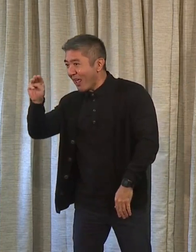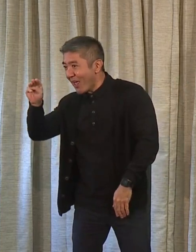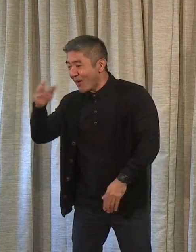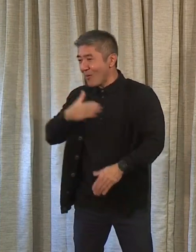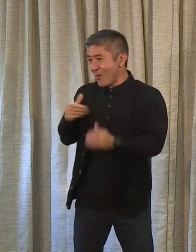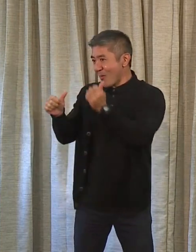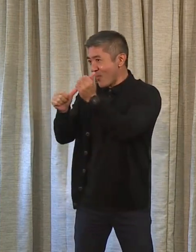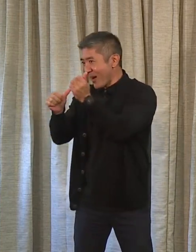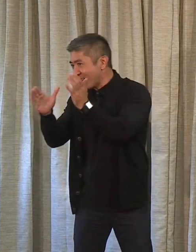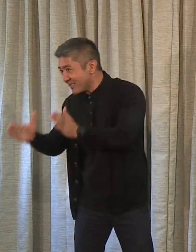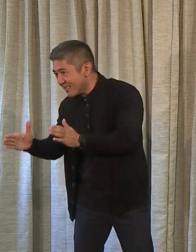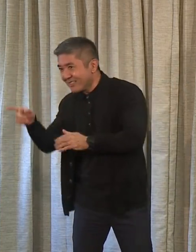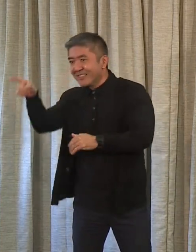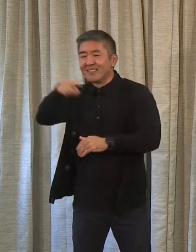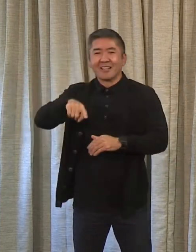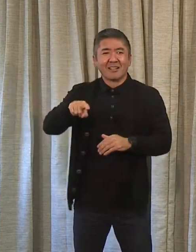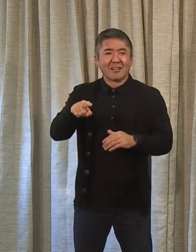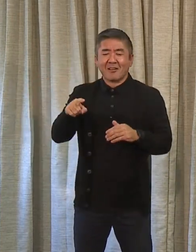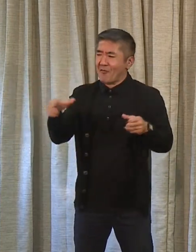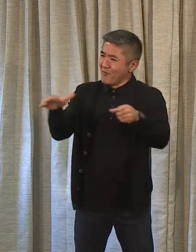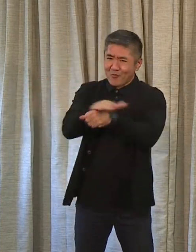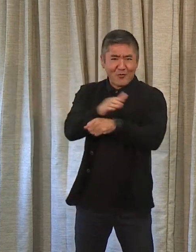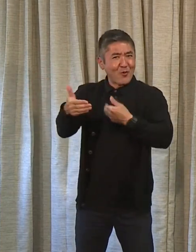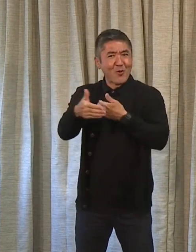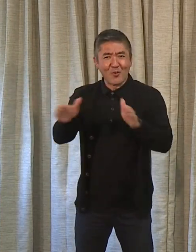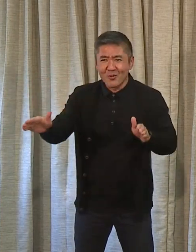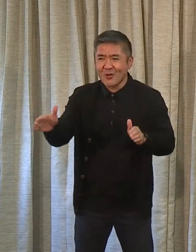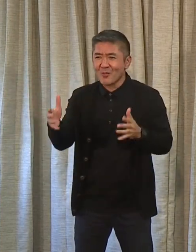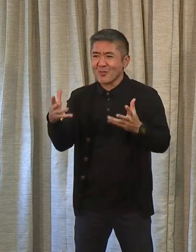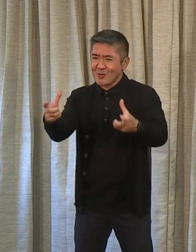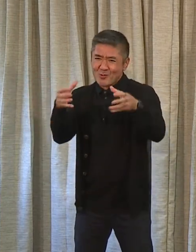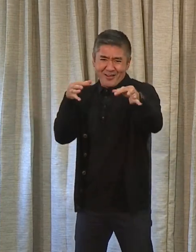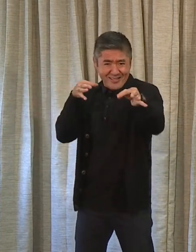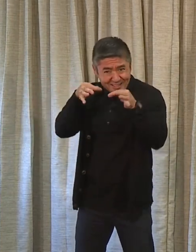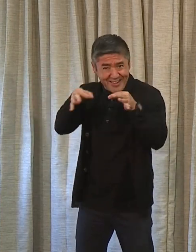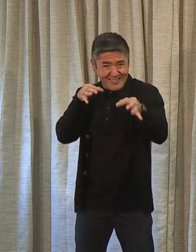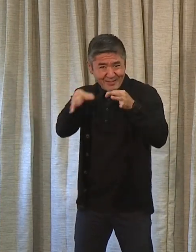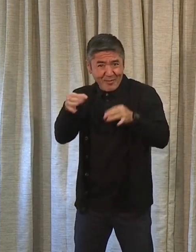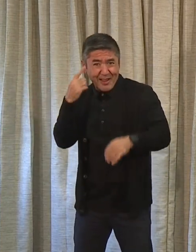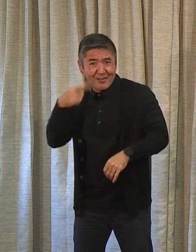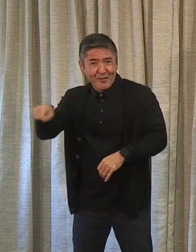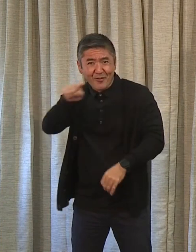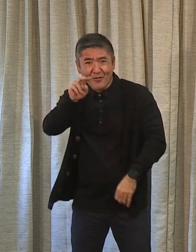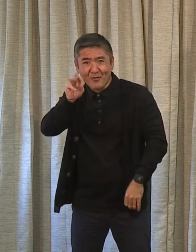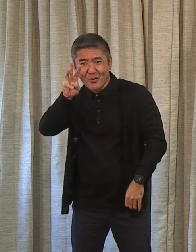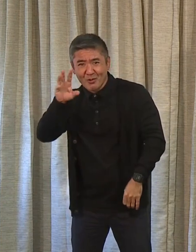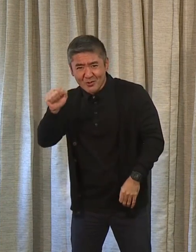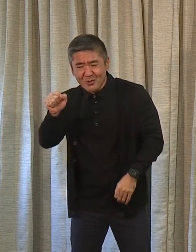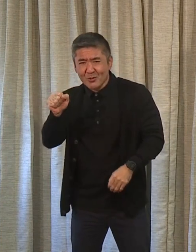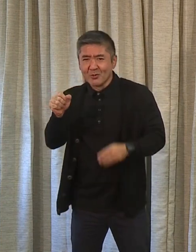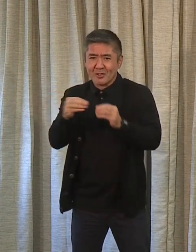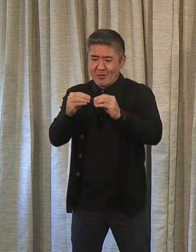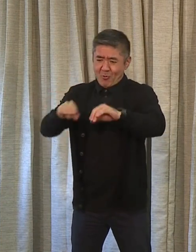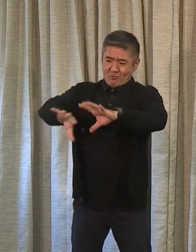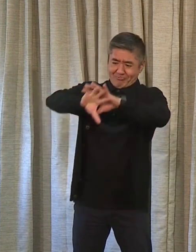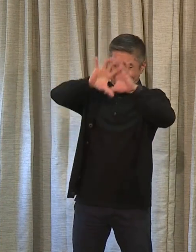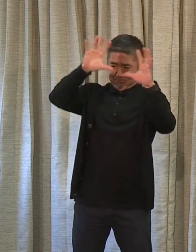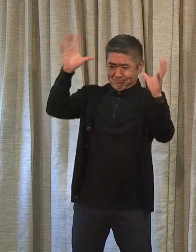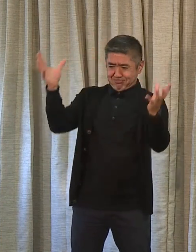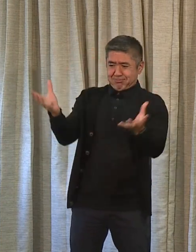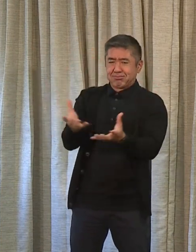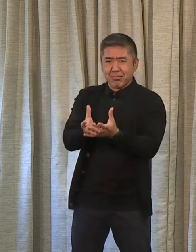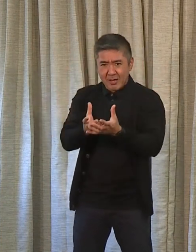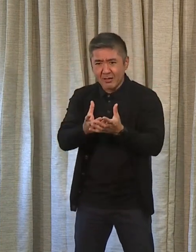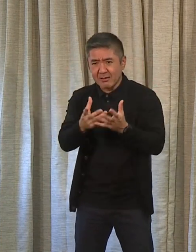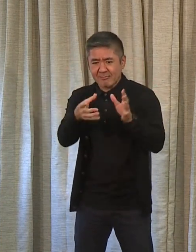So we are at full throttle today to try to provide for the reporters and for you the most comprehensive look, if you will, that we can